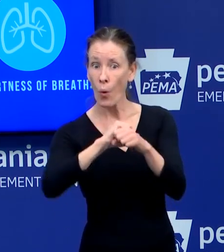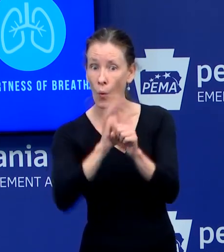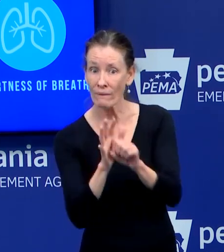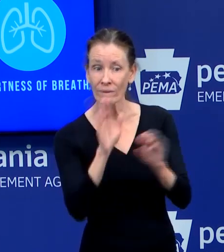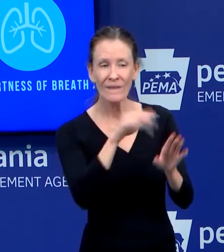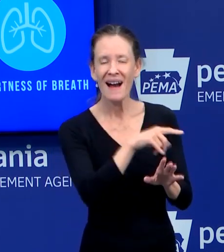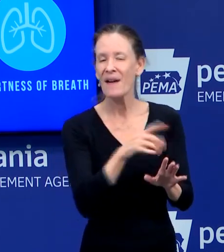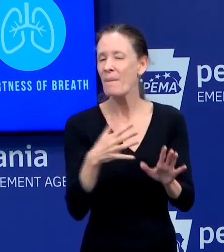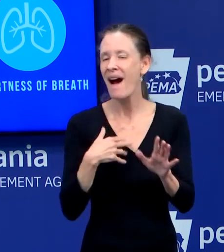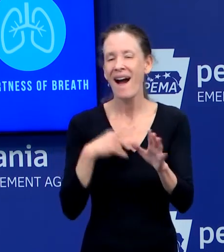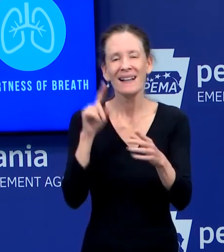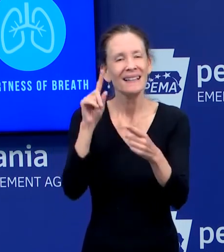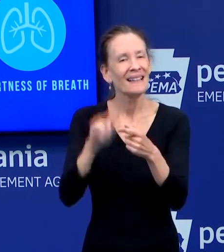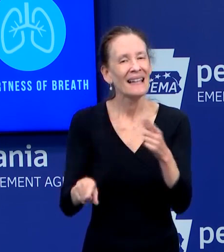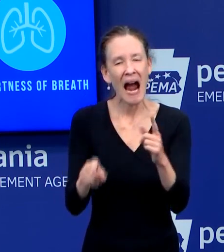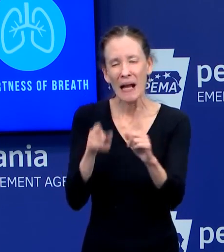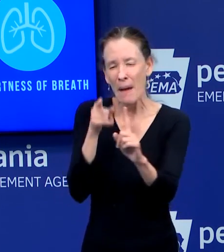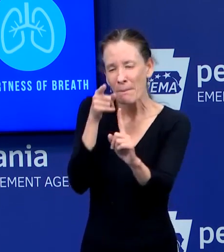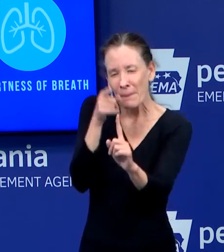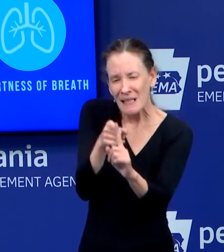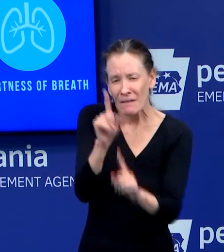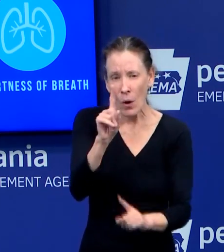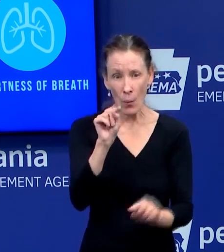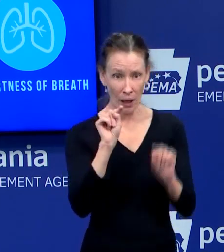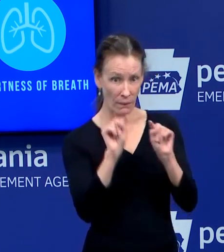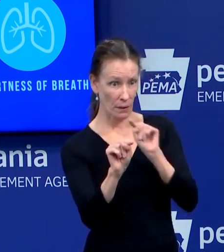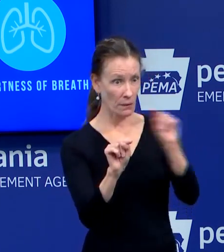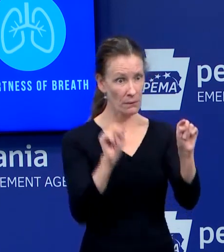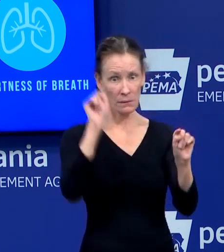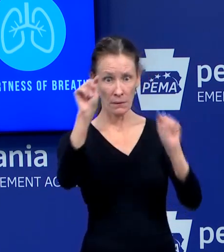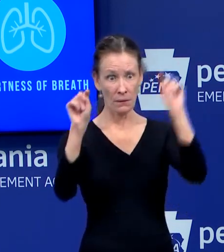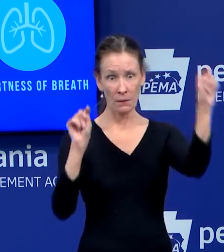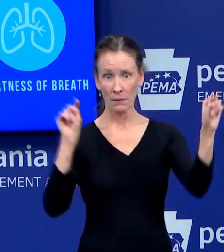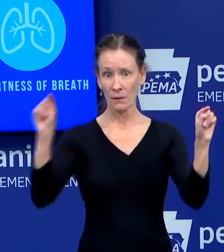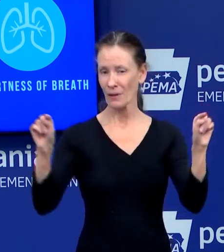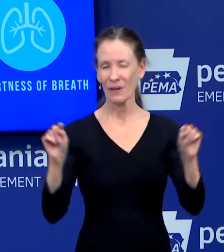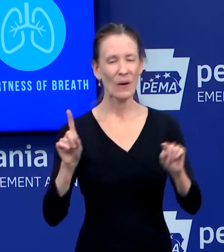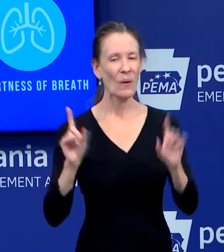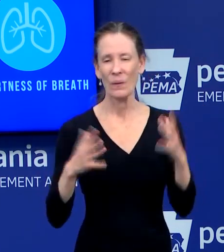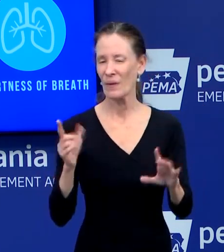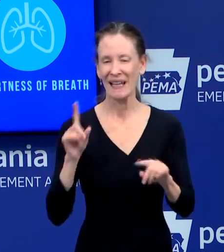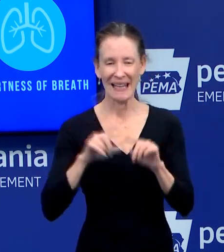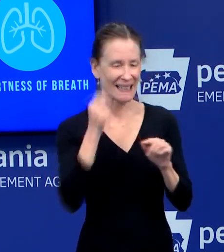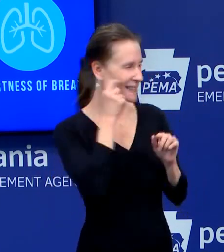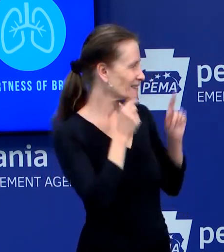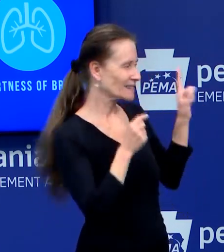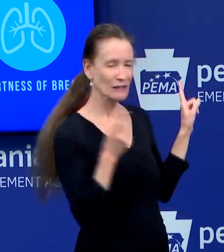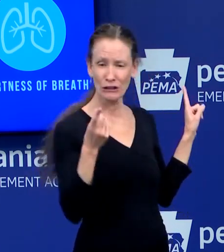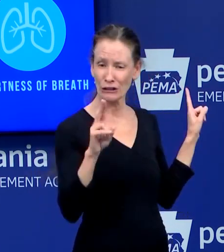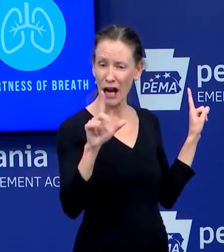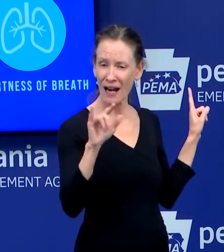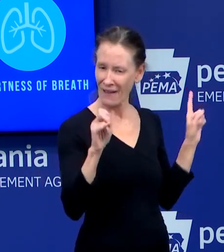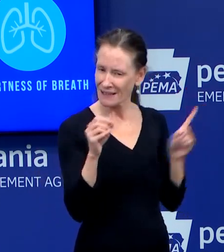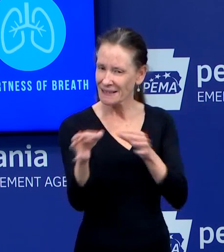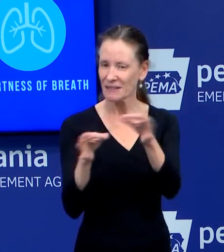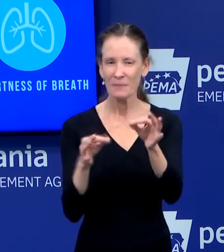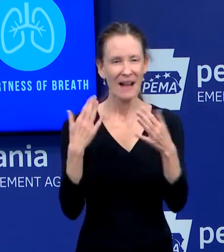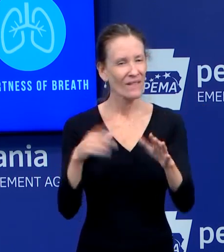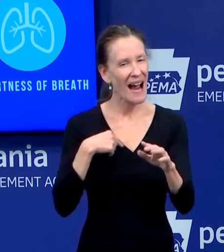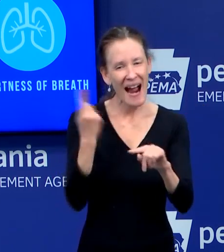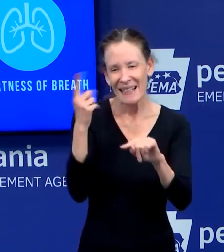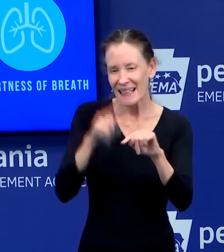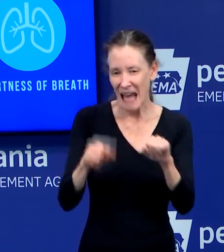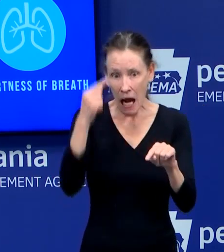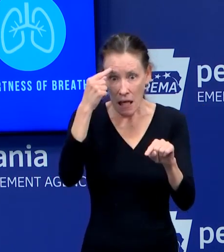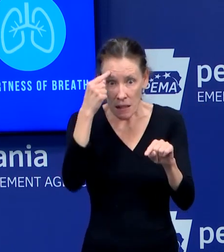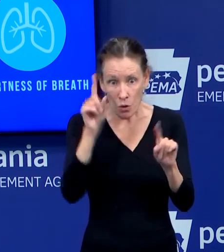information regarding patients as Dr. Levine has already spoken to that specifically. In regard to personal protective equipment, I can tell you that the Department of Health is